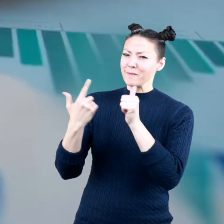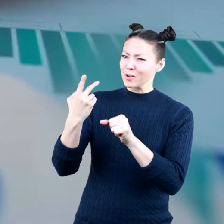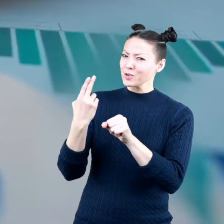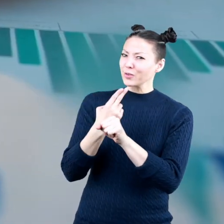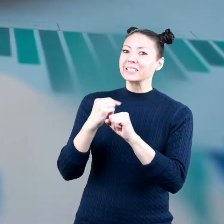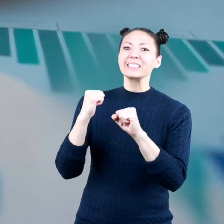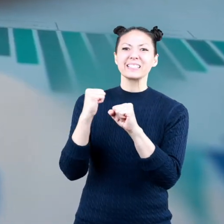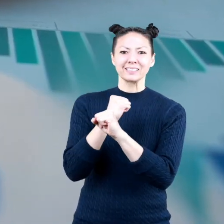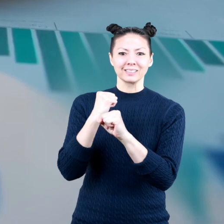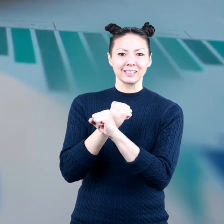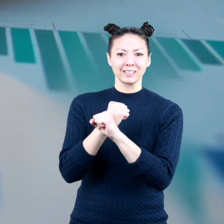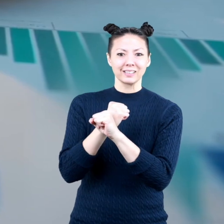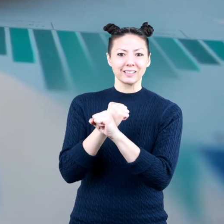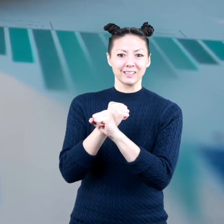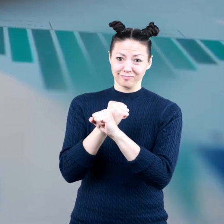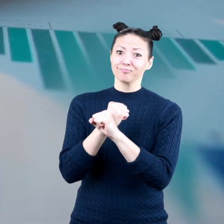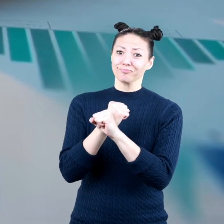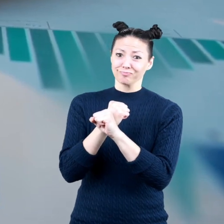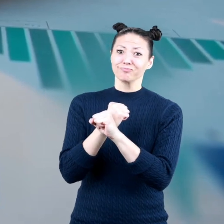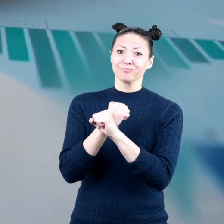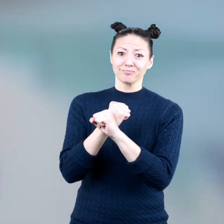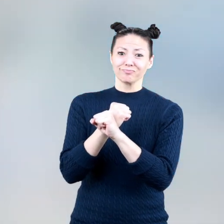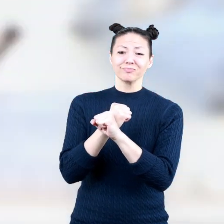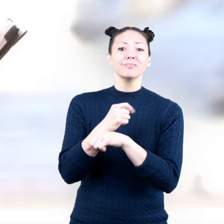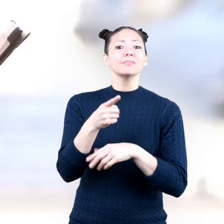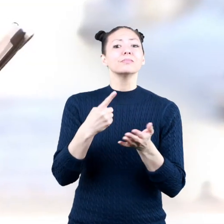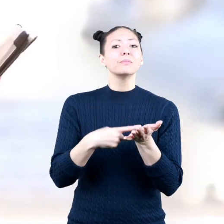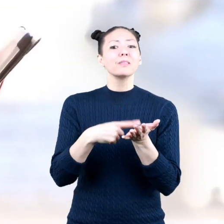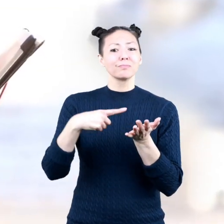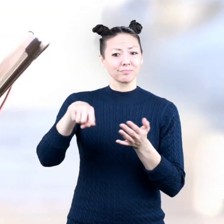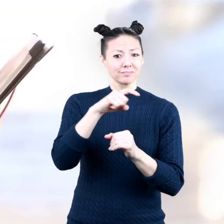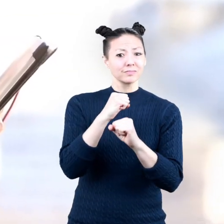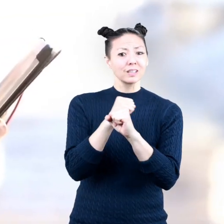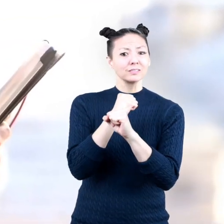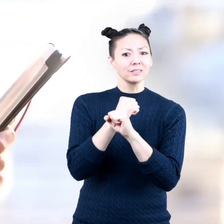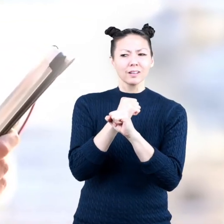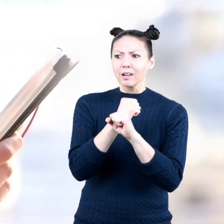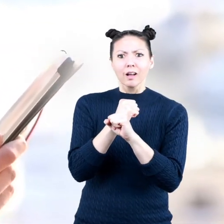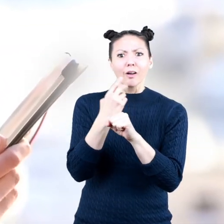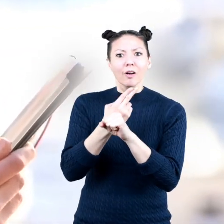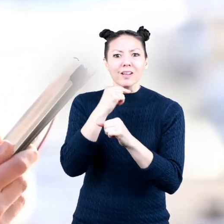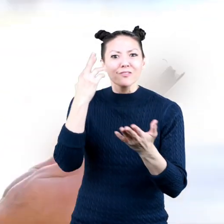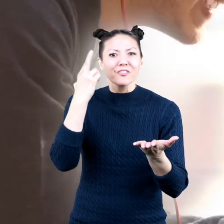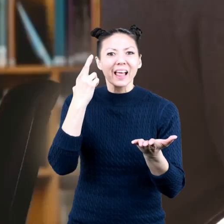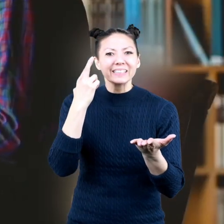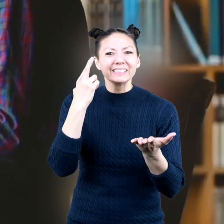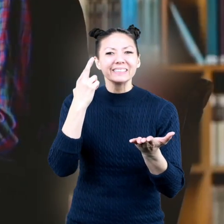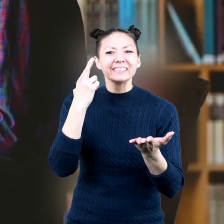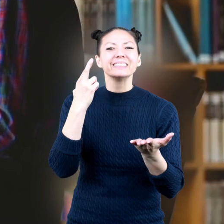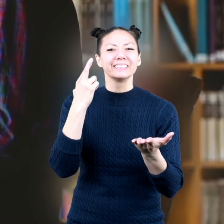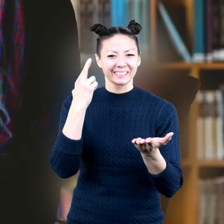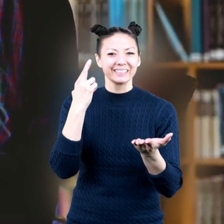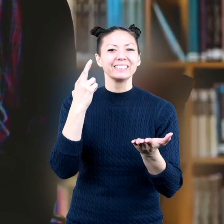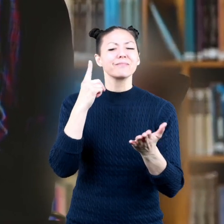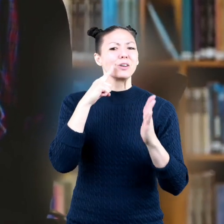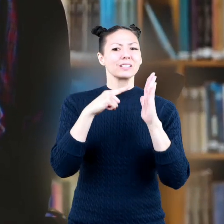uses statistics in one way or another sometimes you use statistics without ever realizing it for example